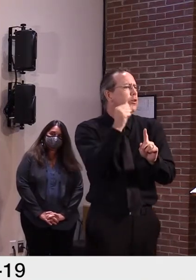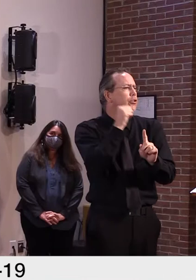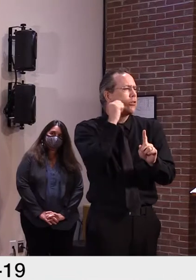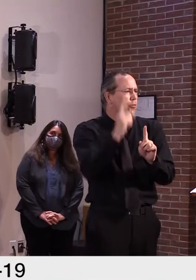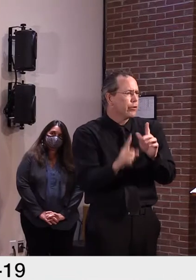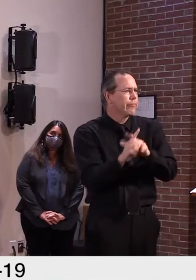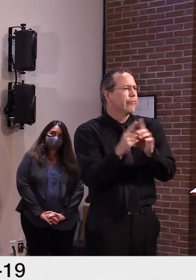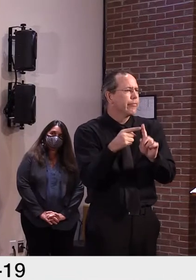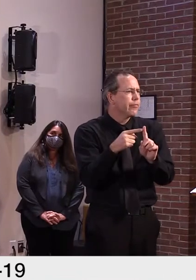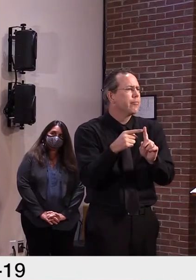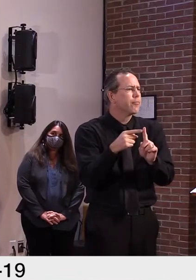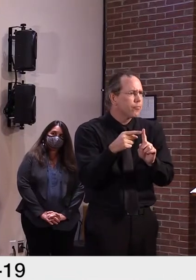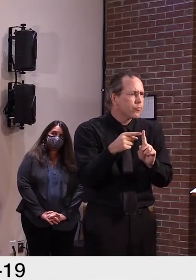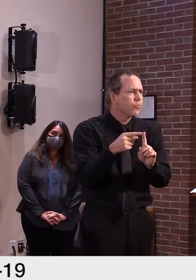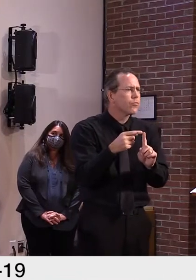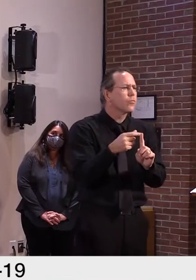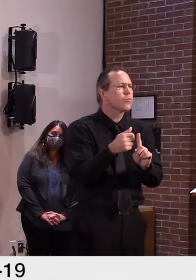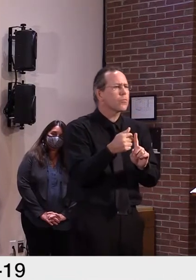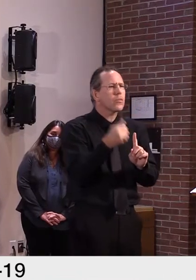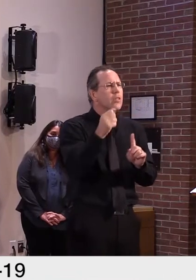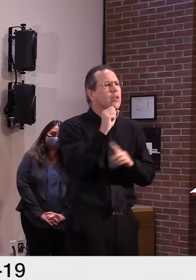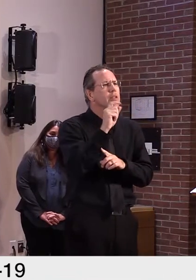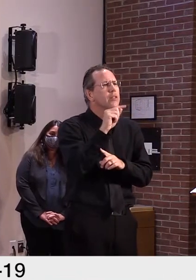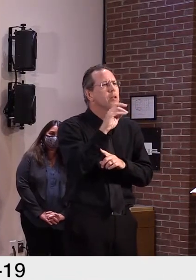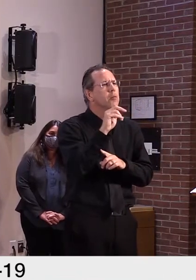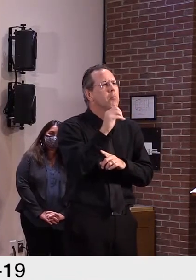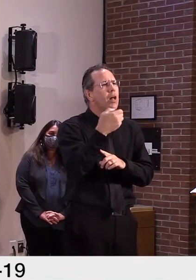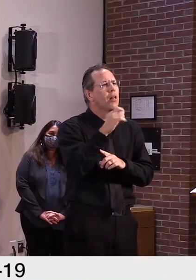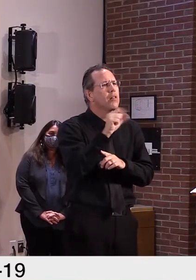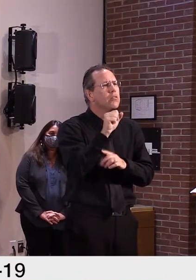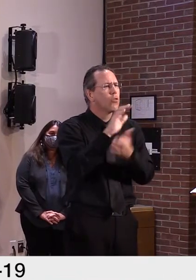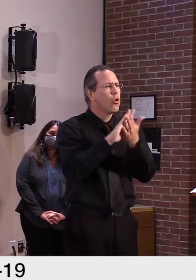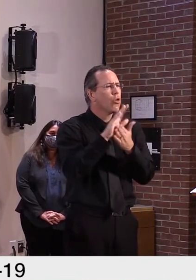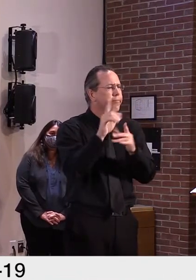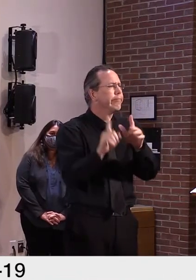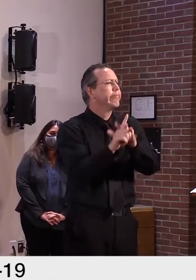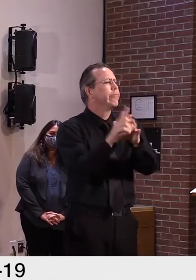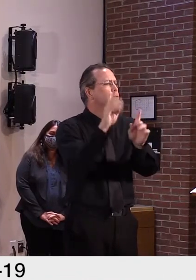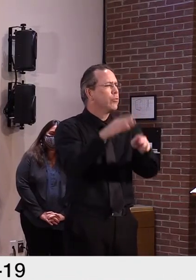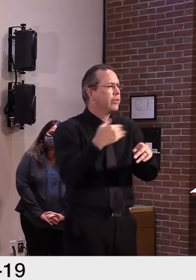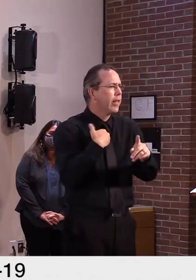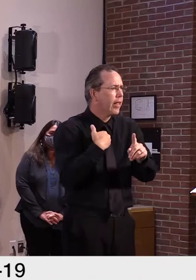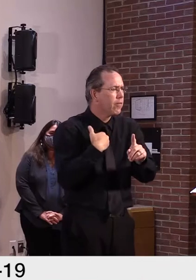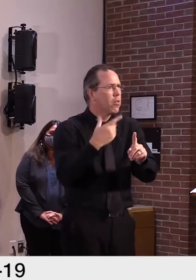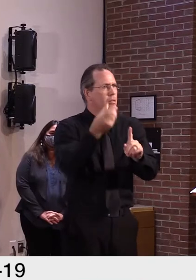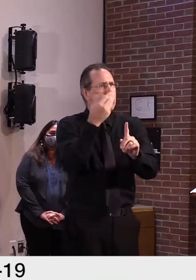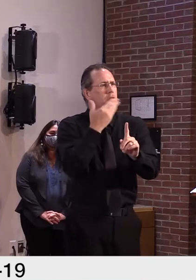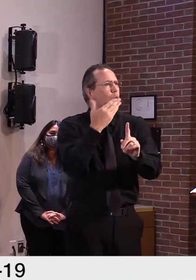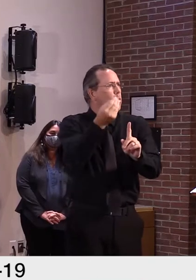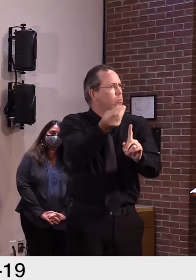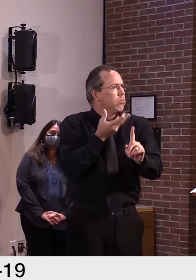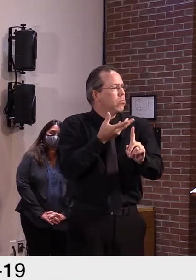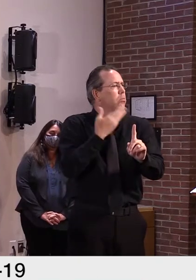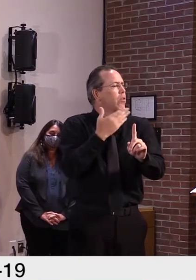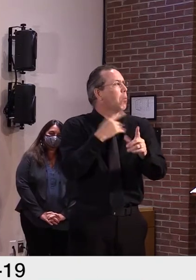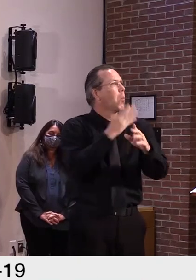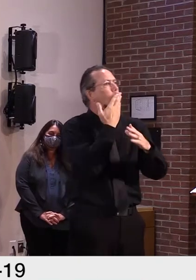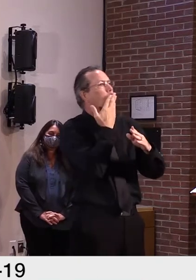Mike's. I'd like to congratulate them on the promptness with which they informed their university community and